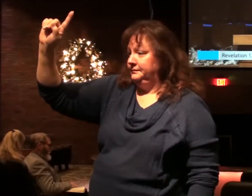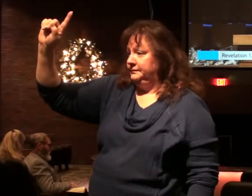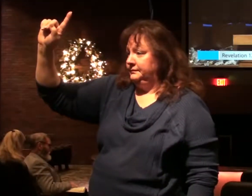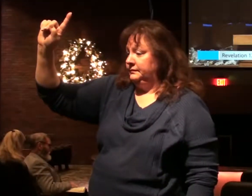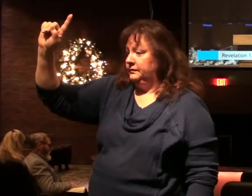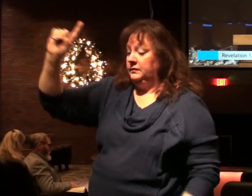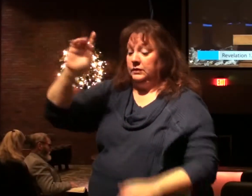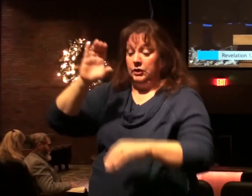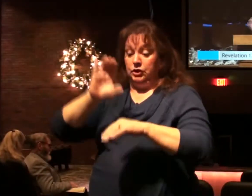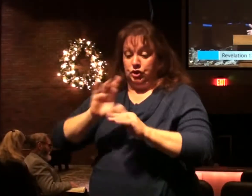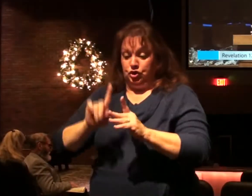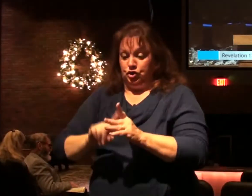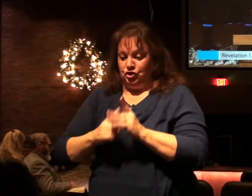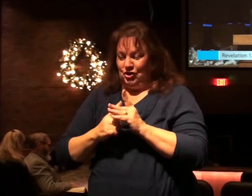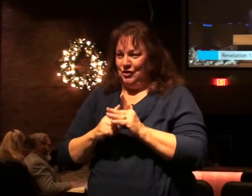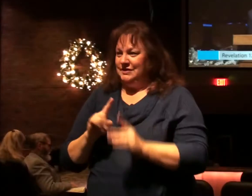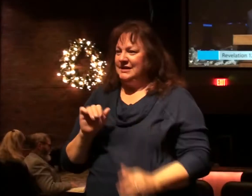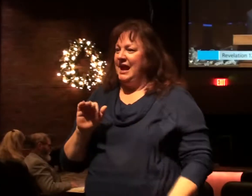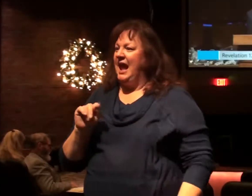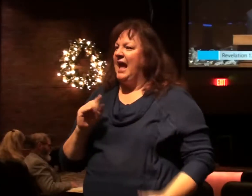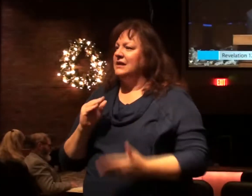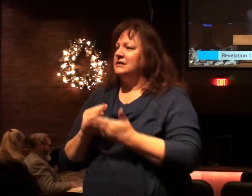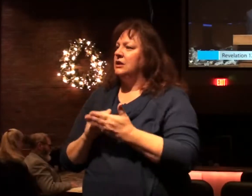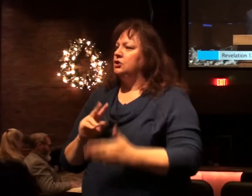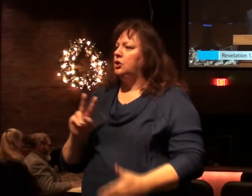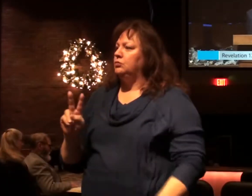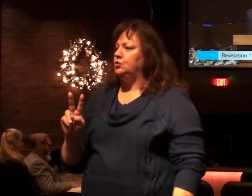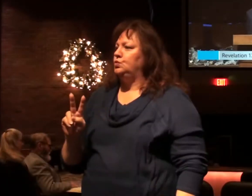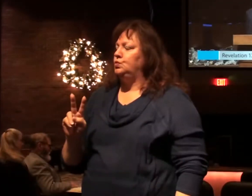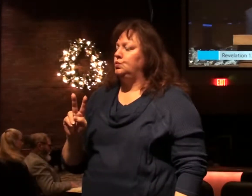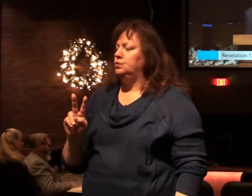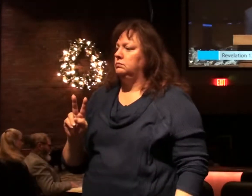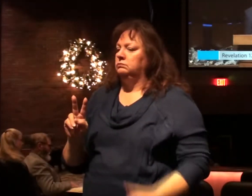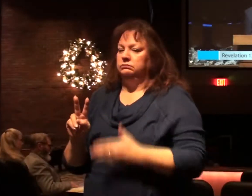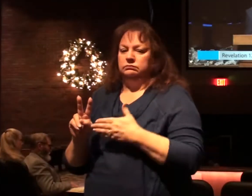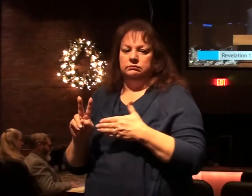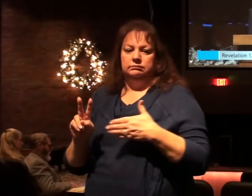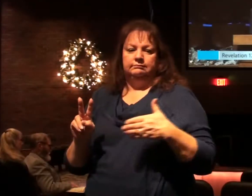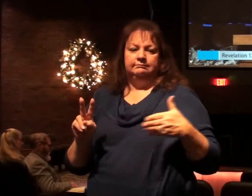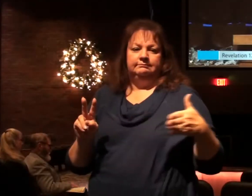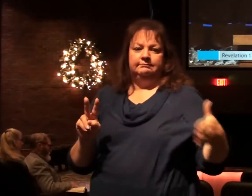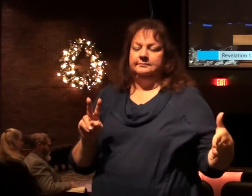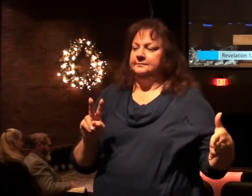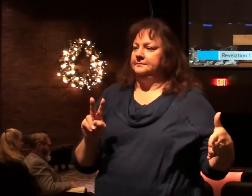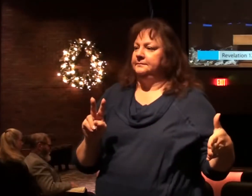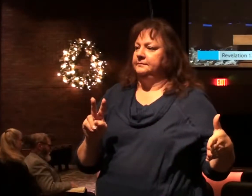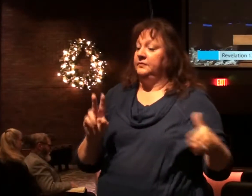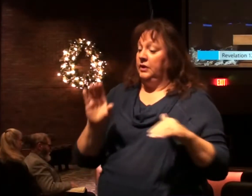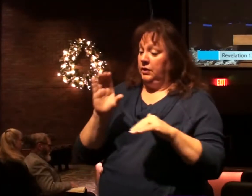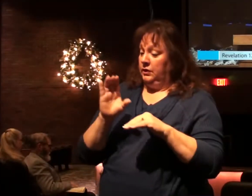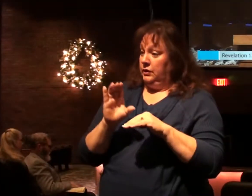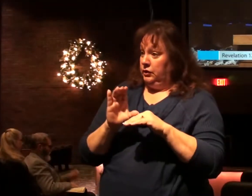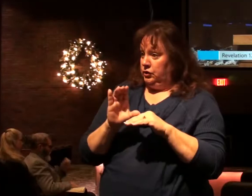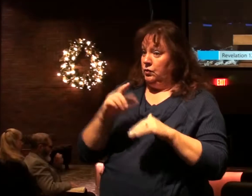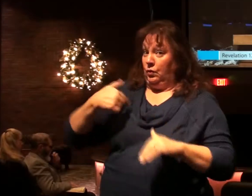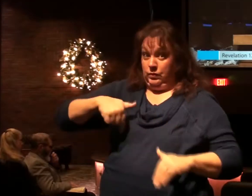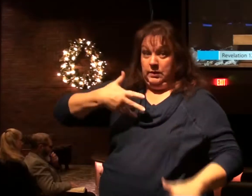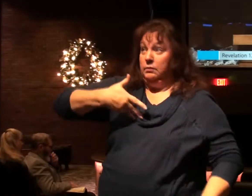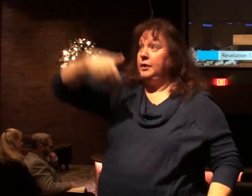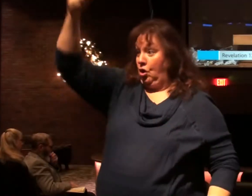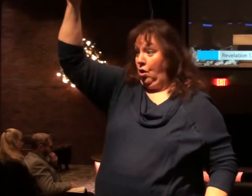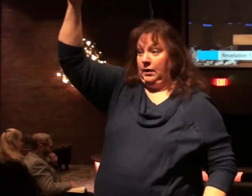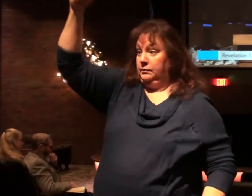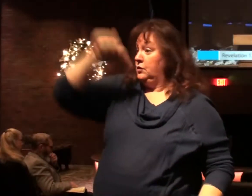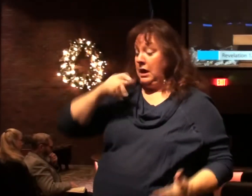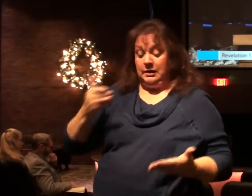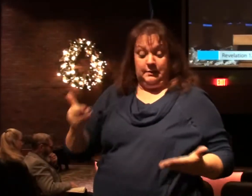Now, the church began in Acts chapter 2. As we talked about, the church will be removed from